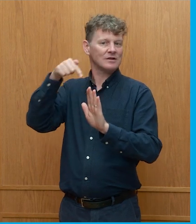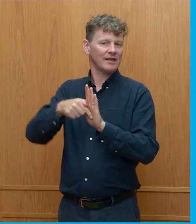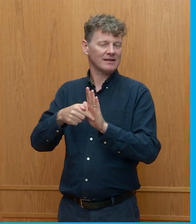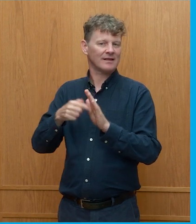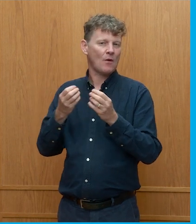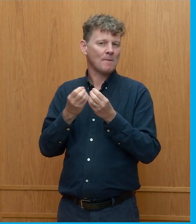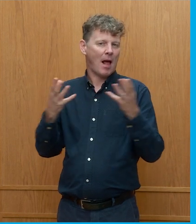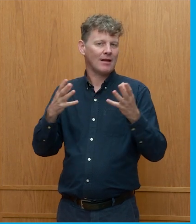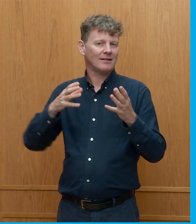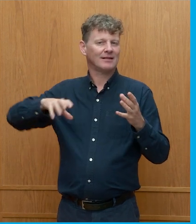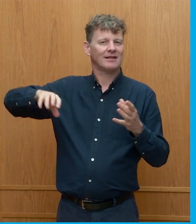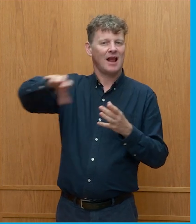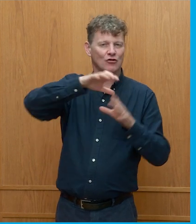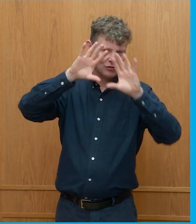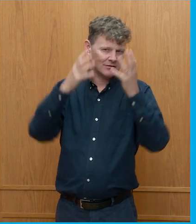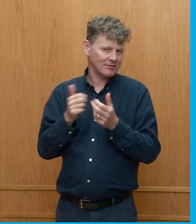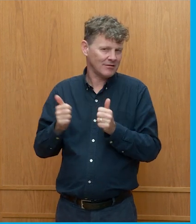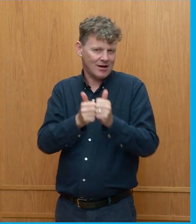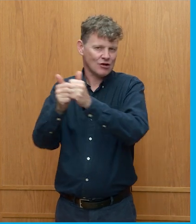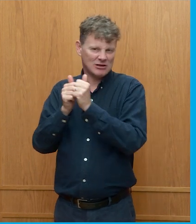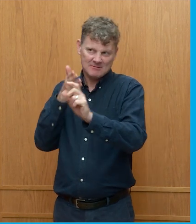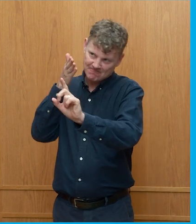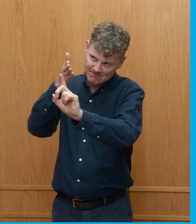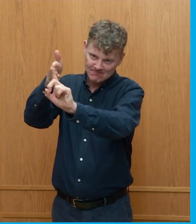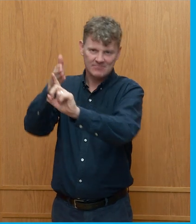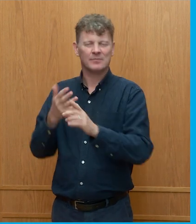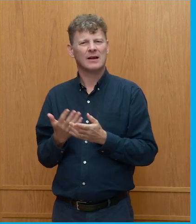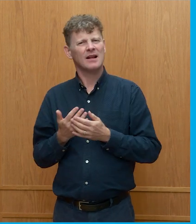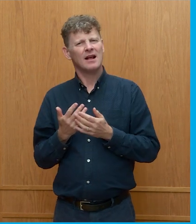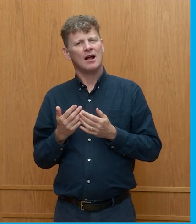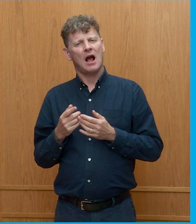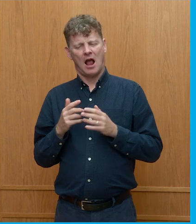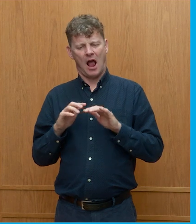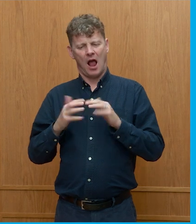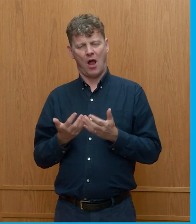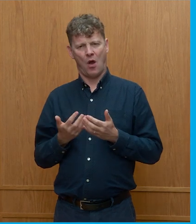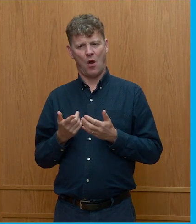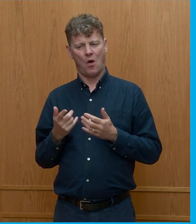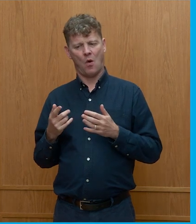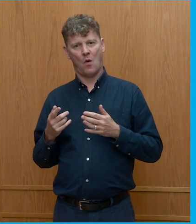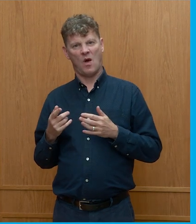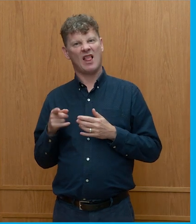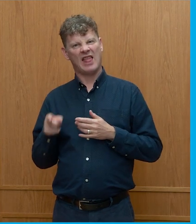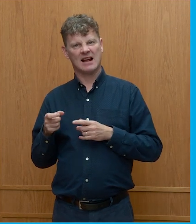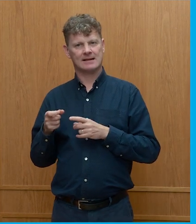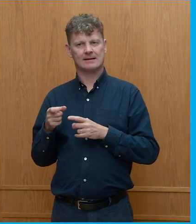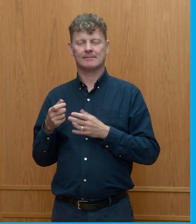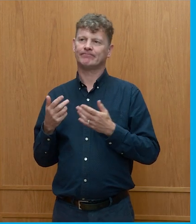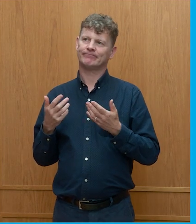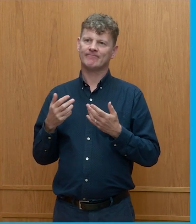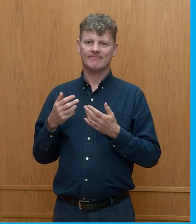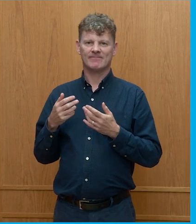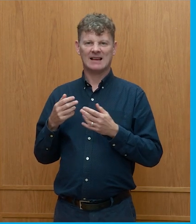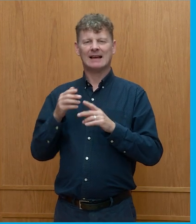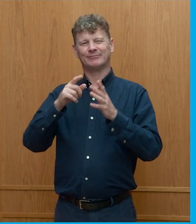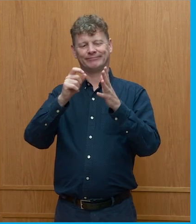agreement to work towards, to focus on. How do you balance that concept of the tipping